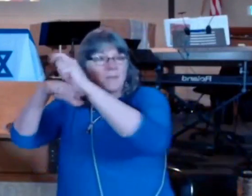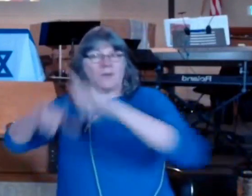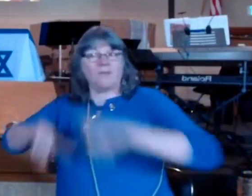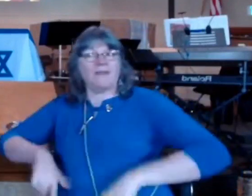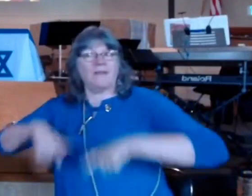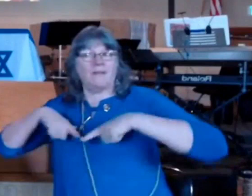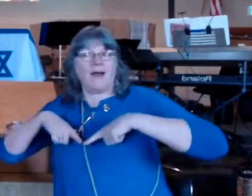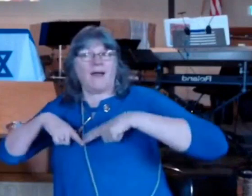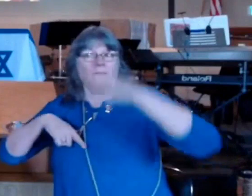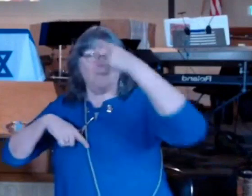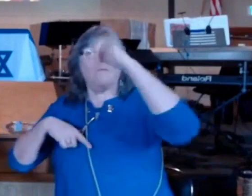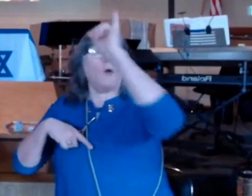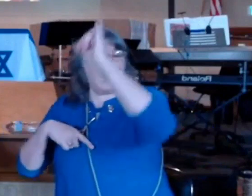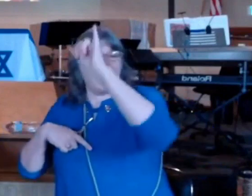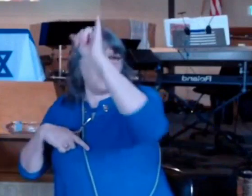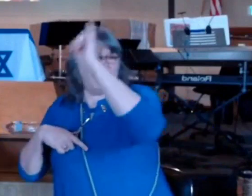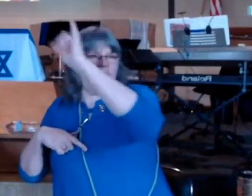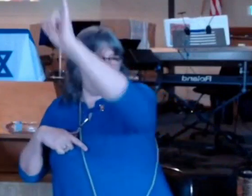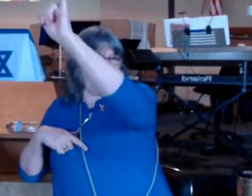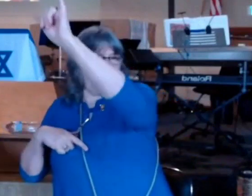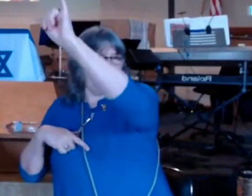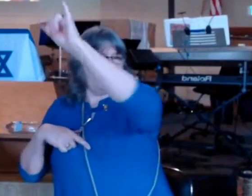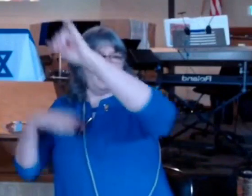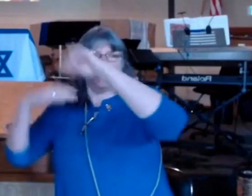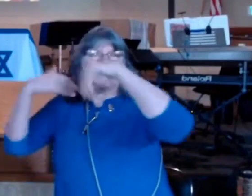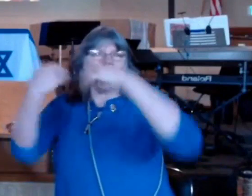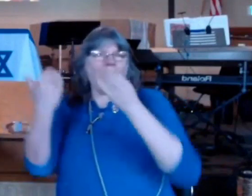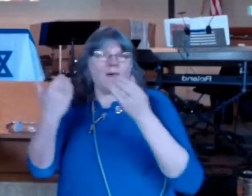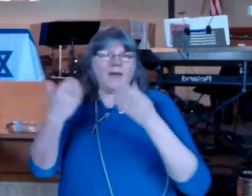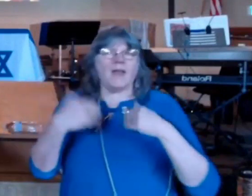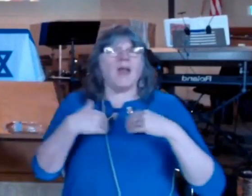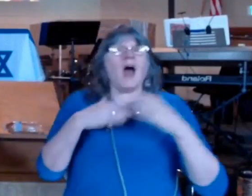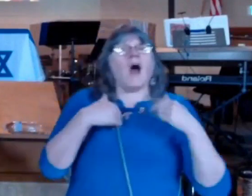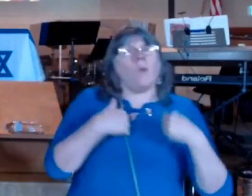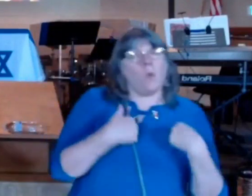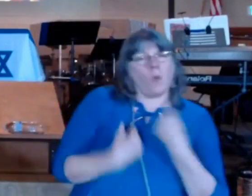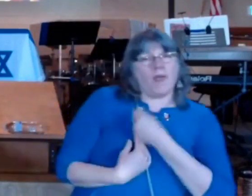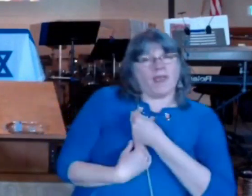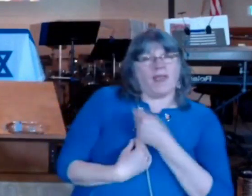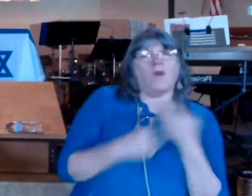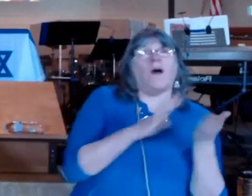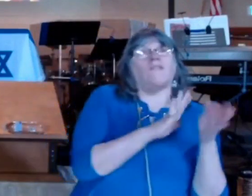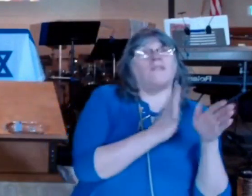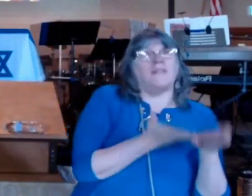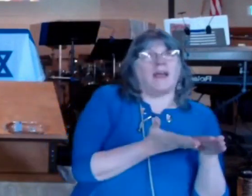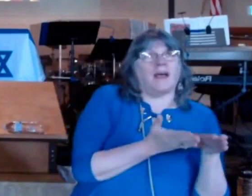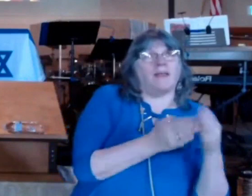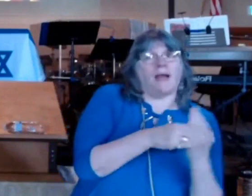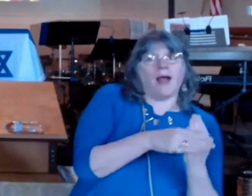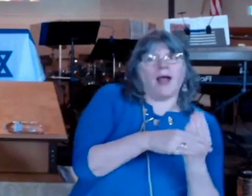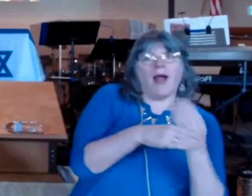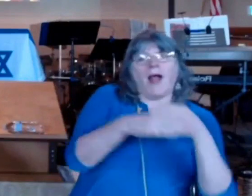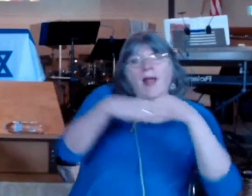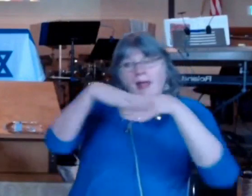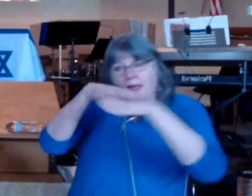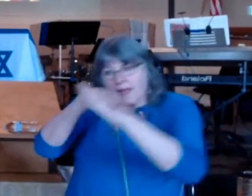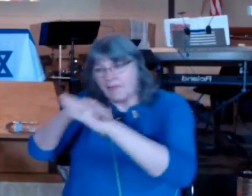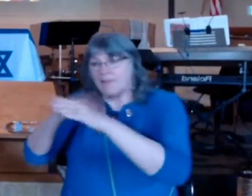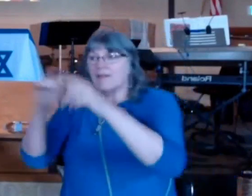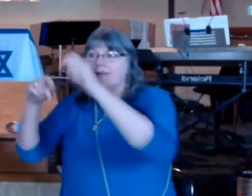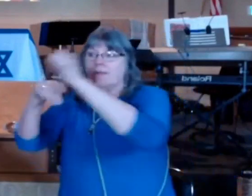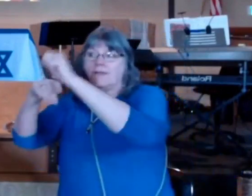in that way we are all guilty as charged we are all unclean not just the leper